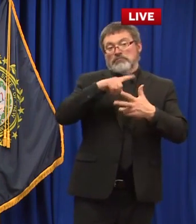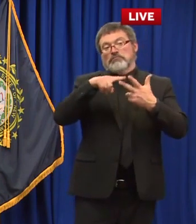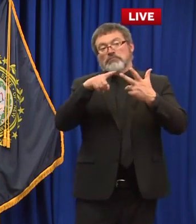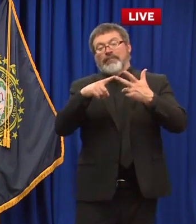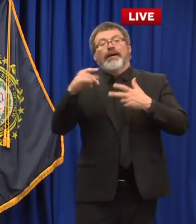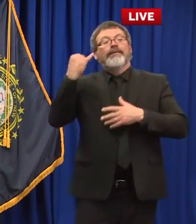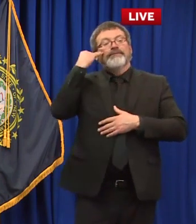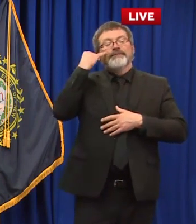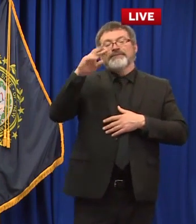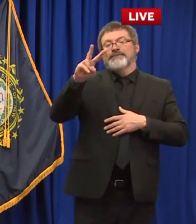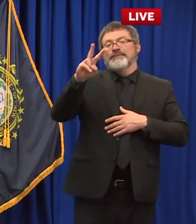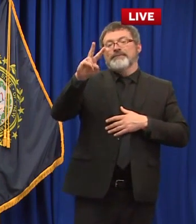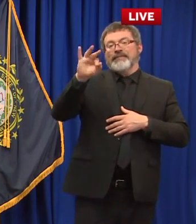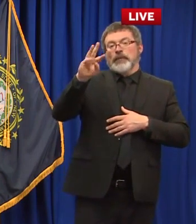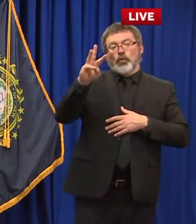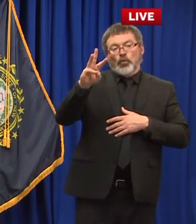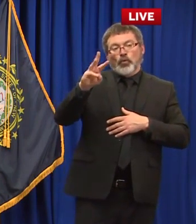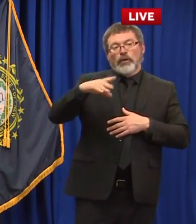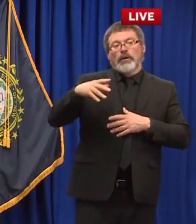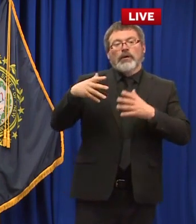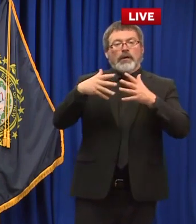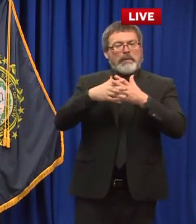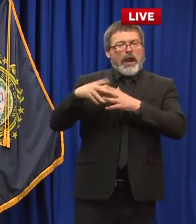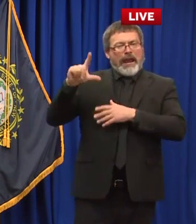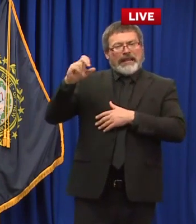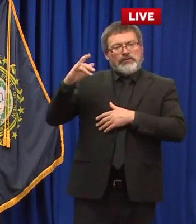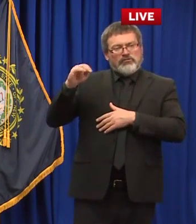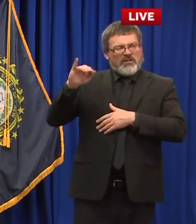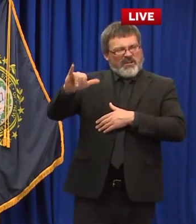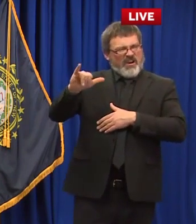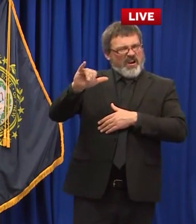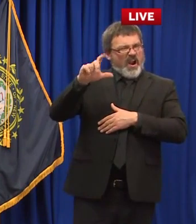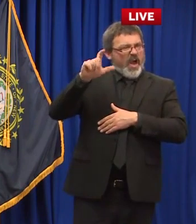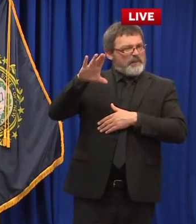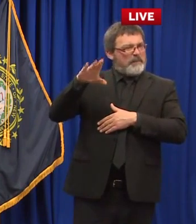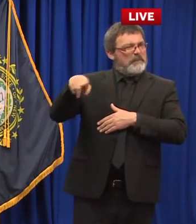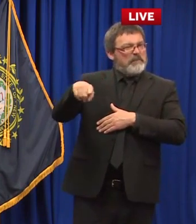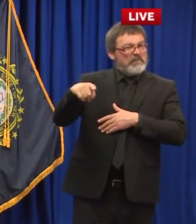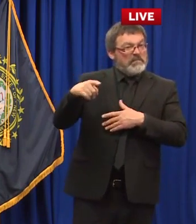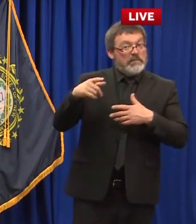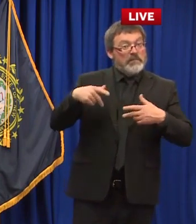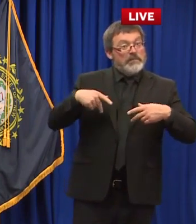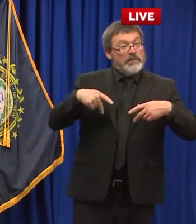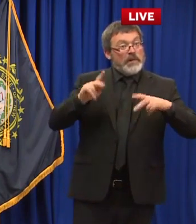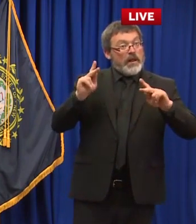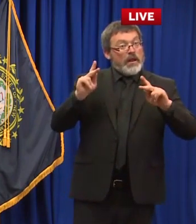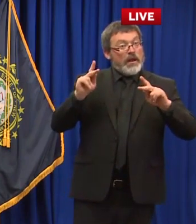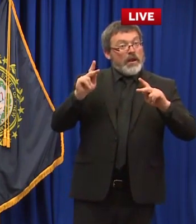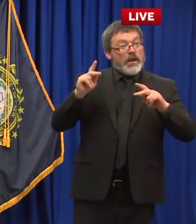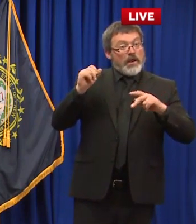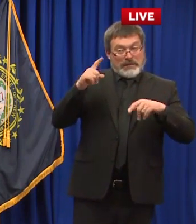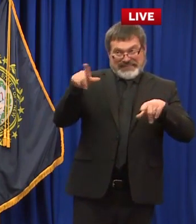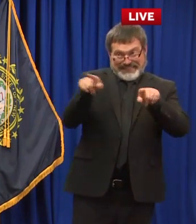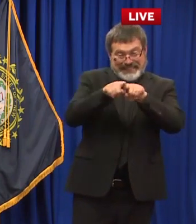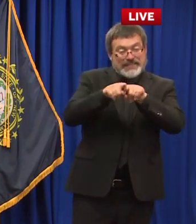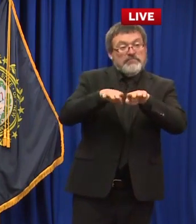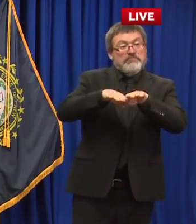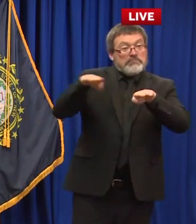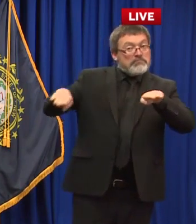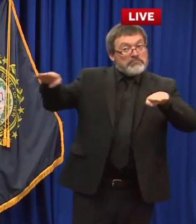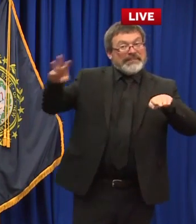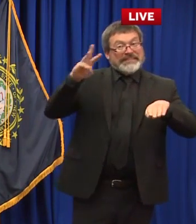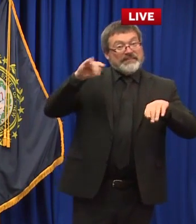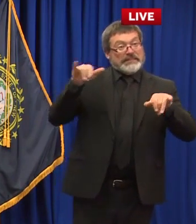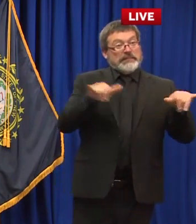okay great question so um we do still have the limitation of the six foot width between tables uh to allow for the physical distancing